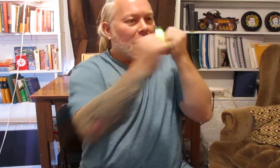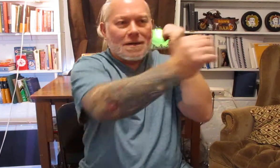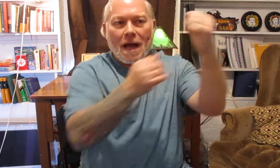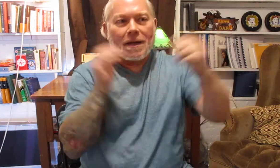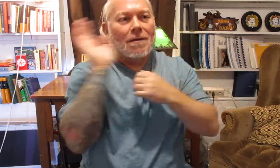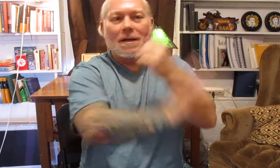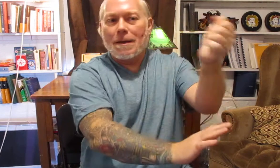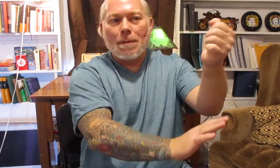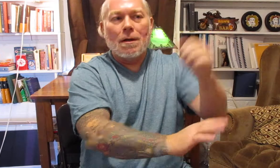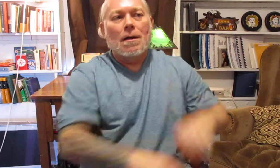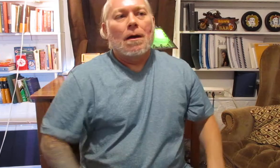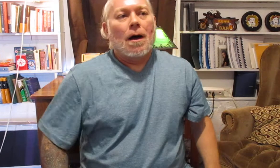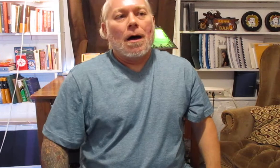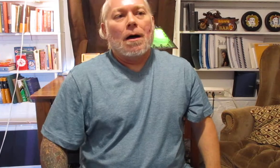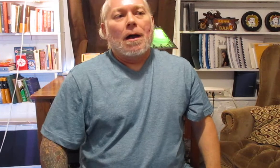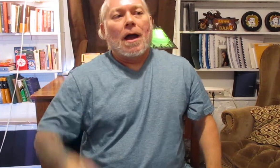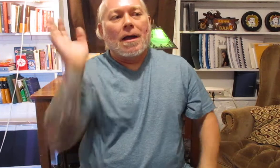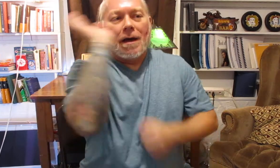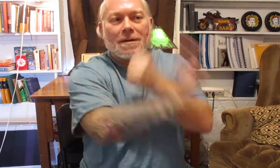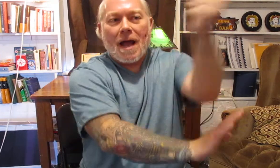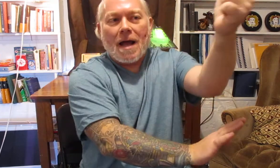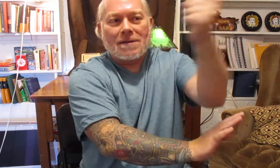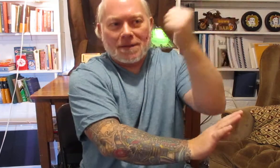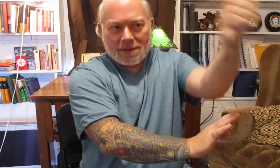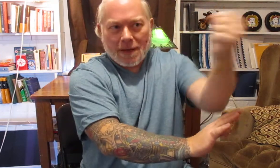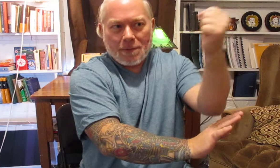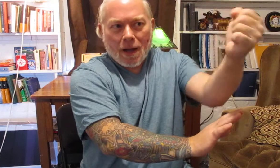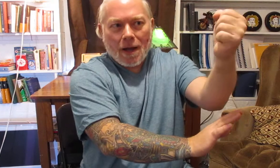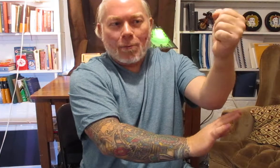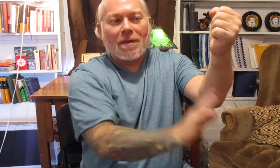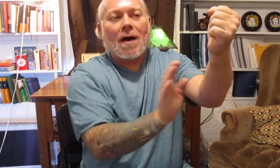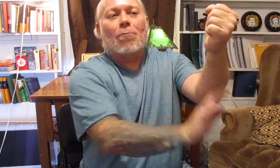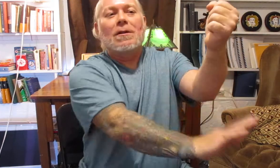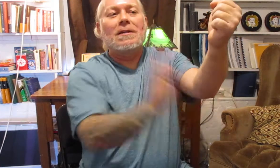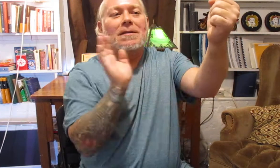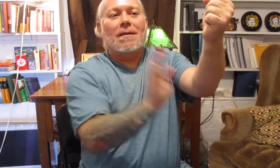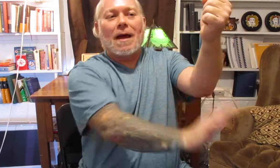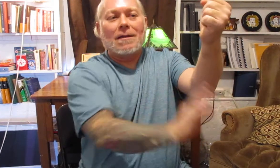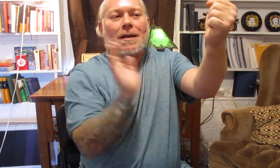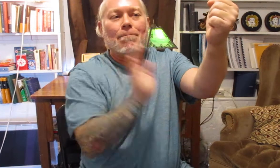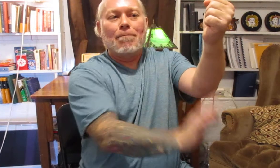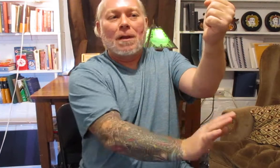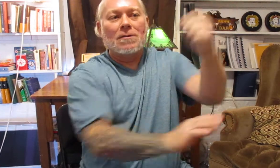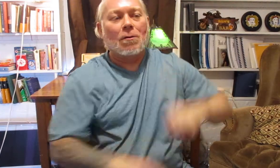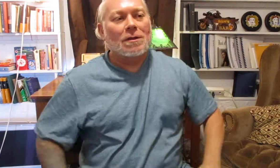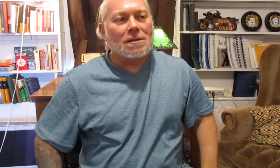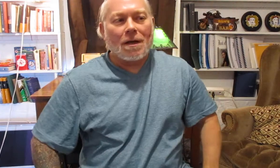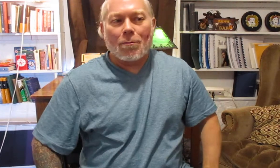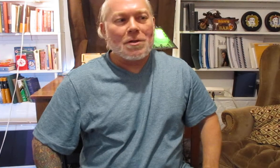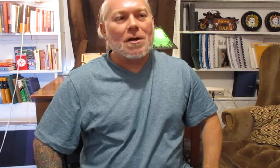attacking limb and attacks at the same time without releasing that limb and so when you see other Wing Chun